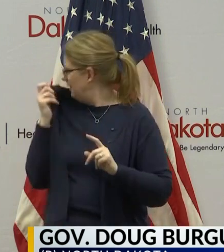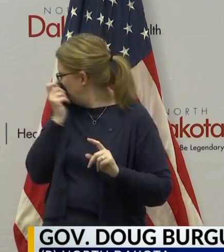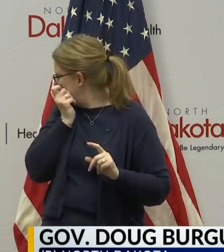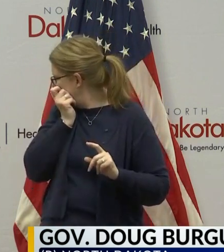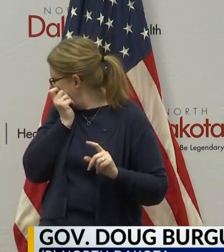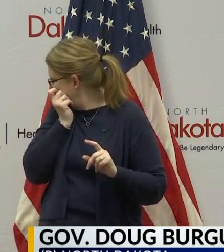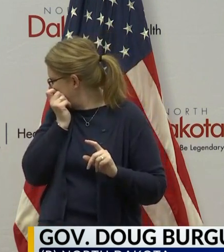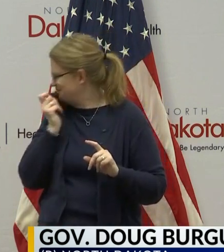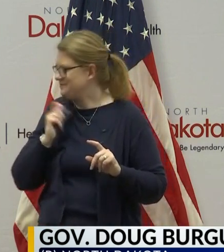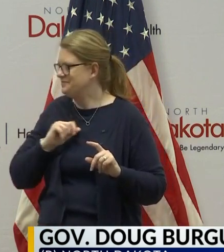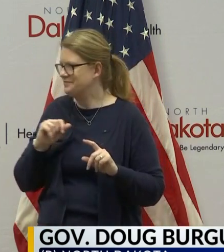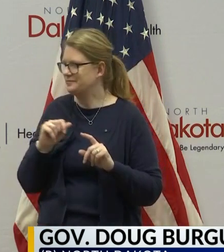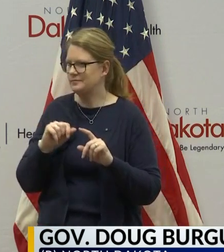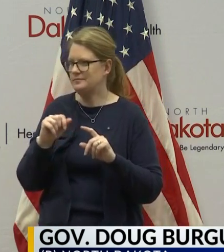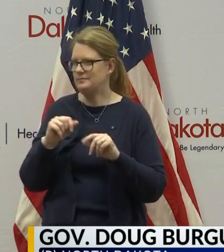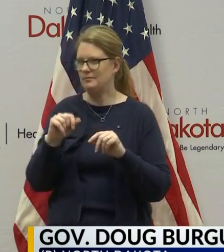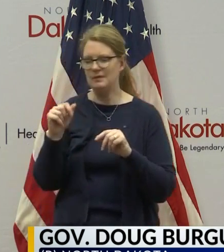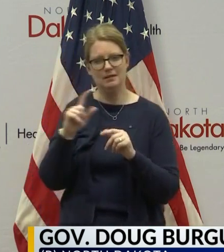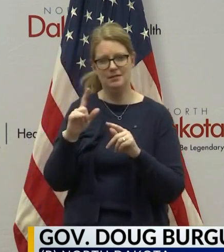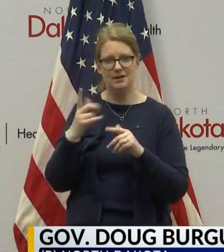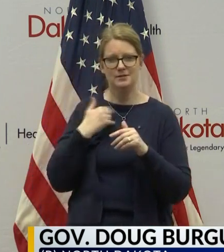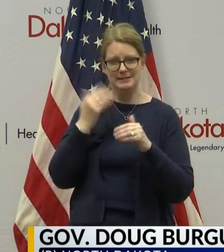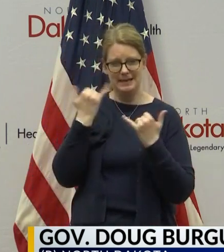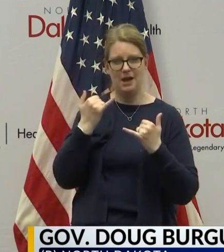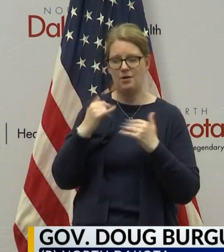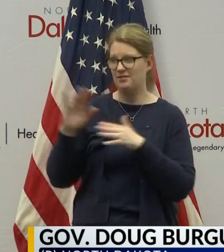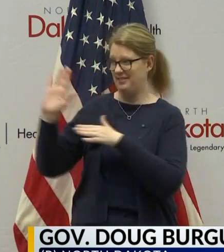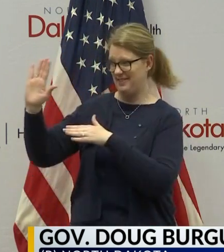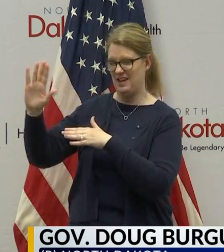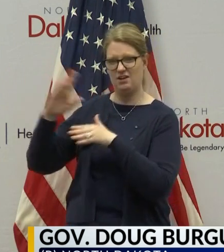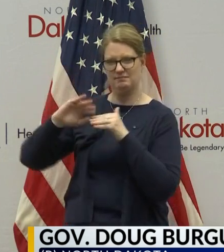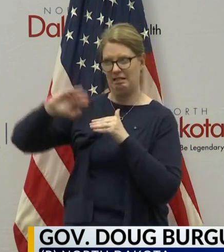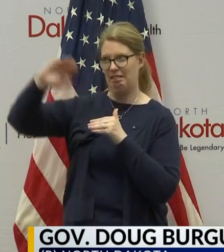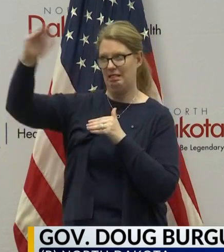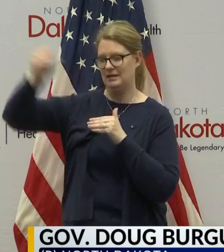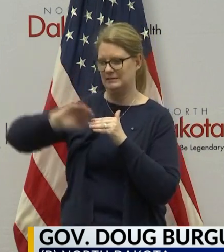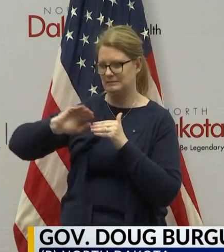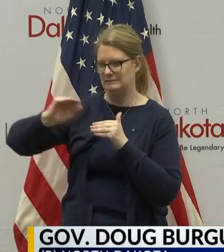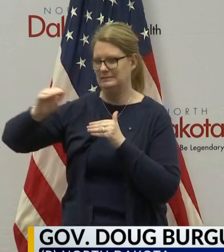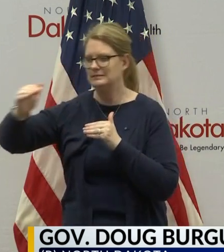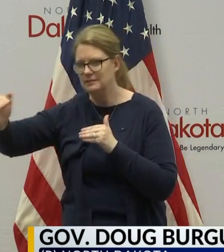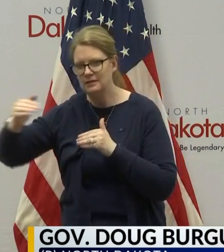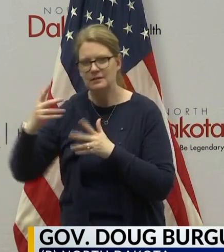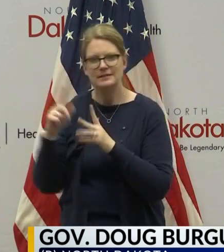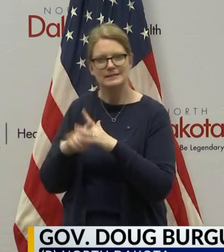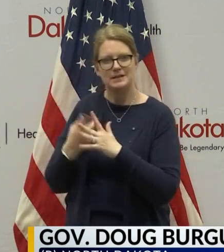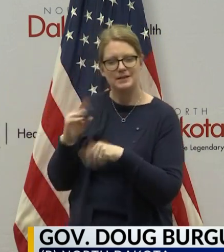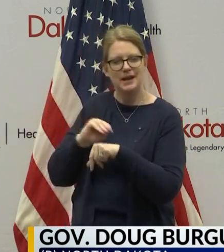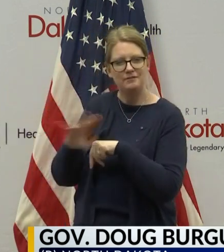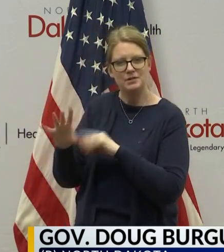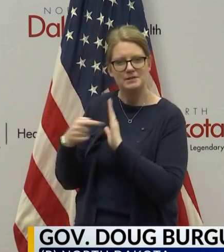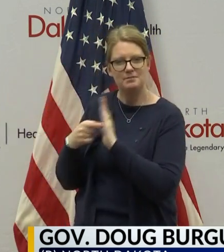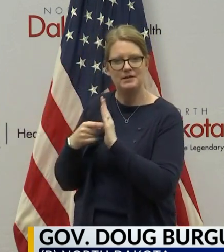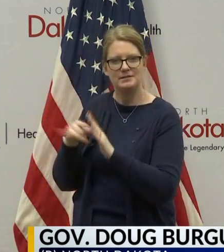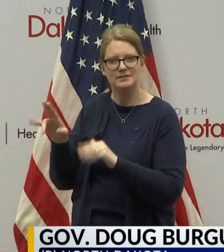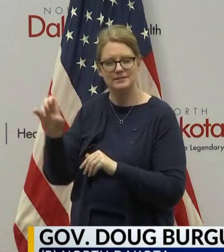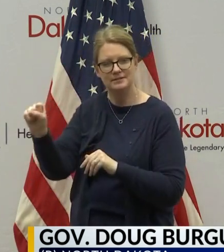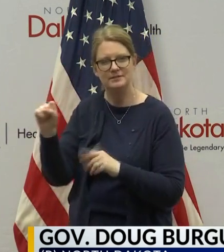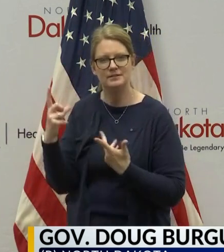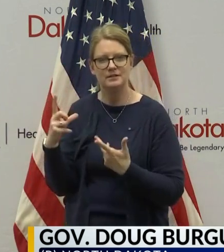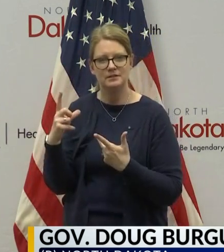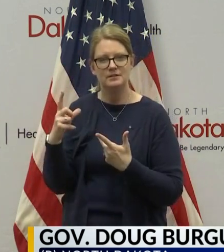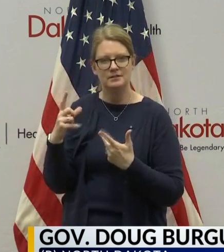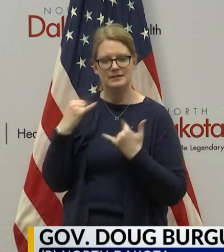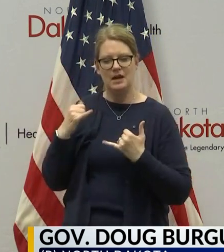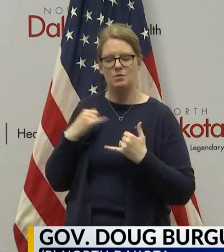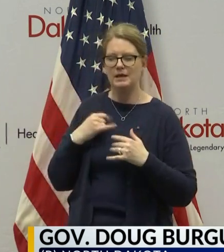to factor all that out. But now that those curves are starting to flatten a little bit, that will start to influence some of the models in the U.S. Because we'll, we've got a